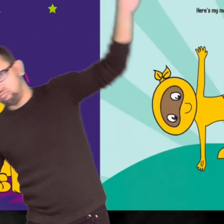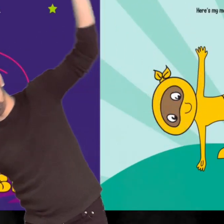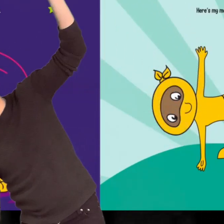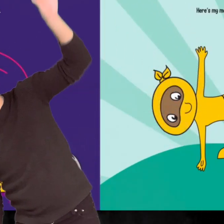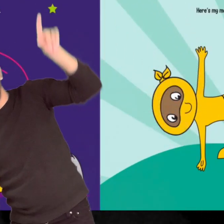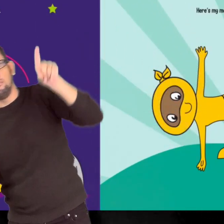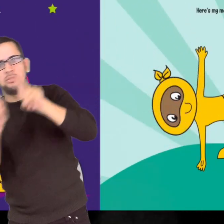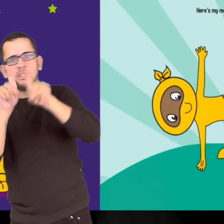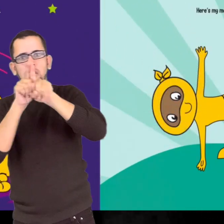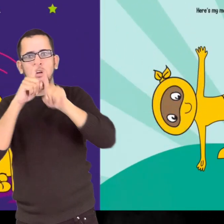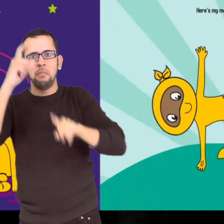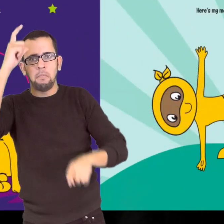Here's my moon.